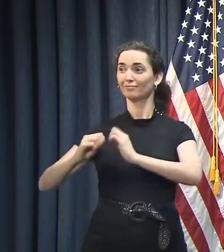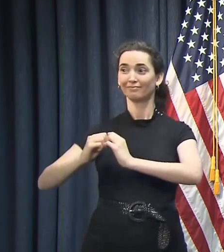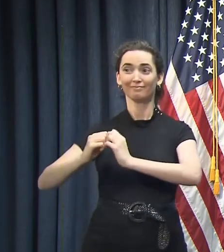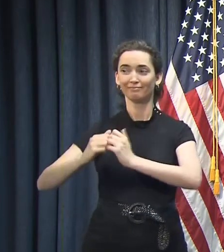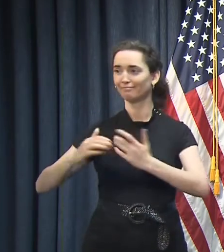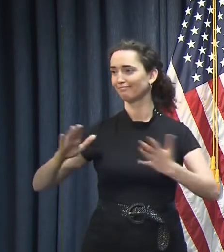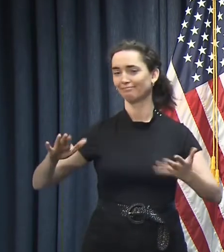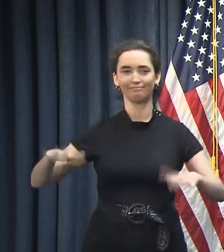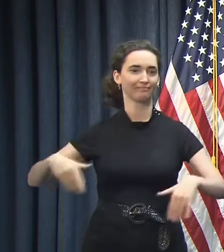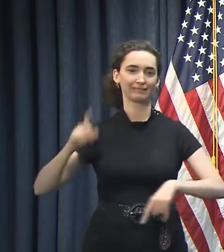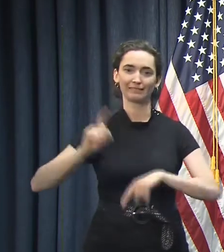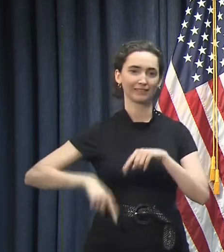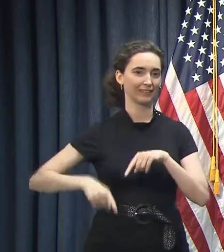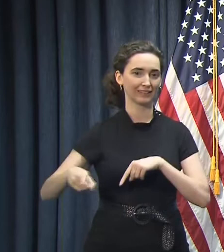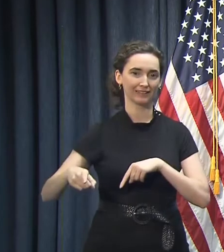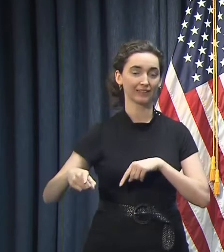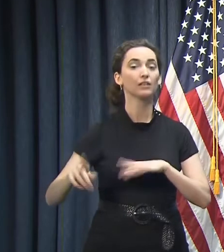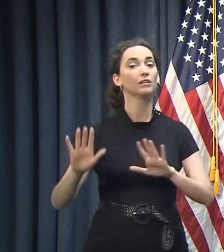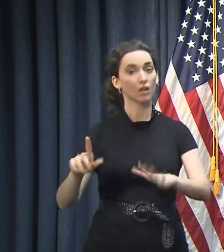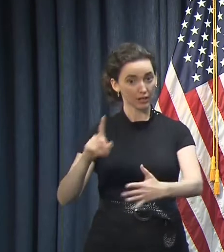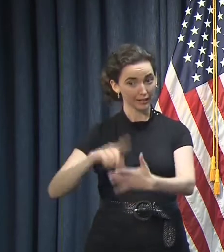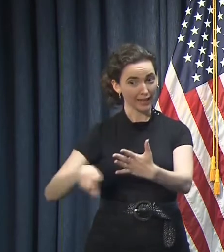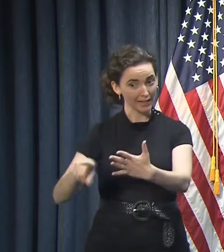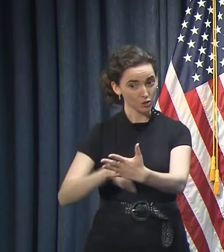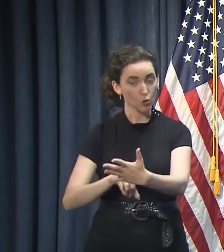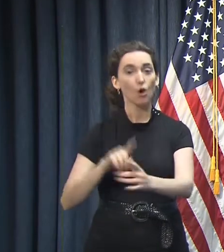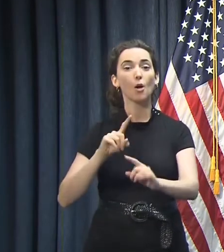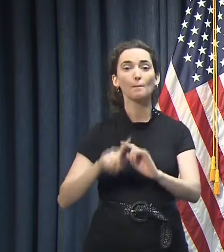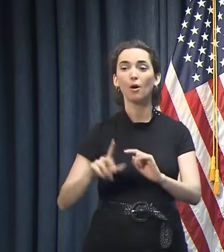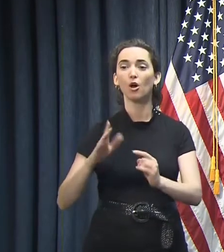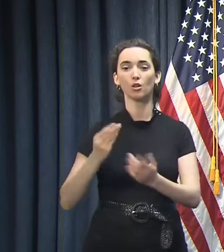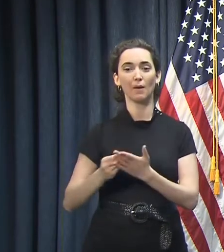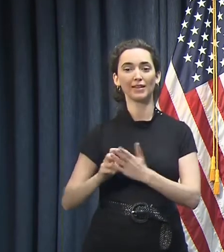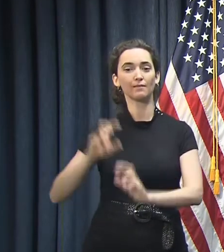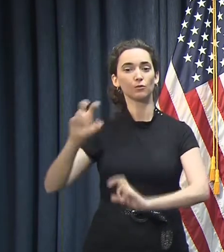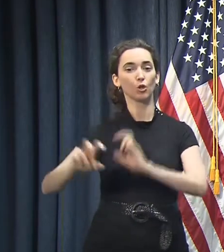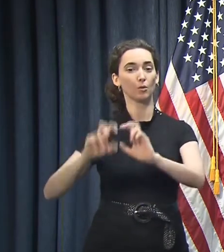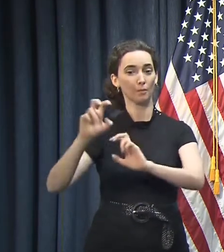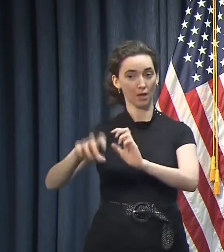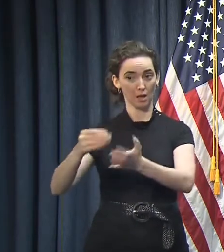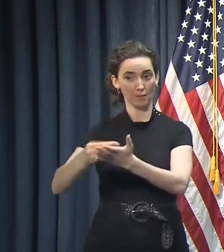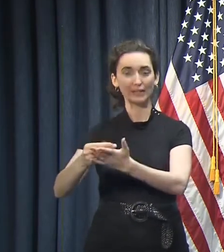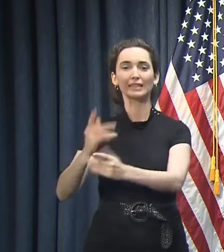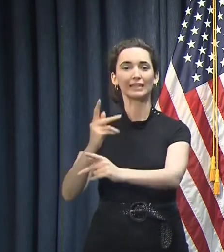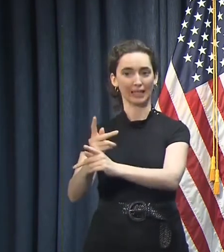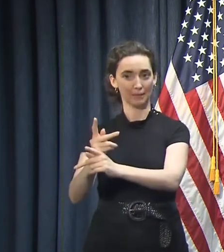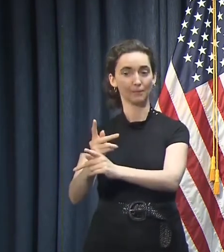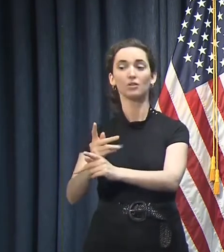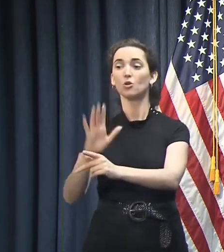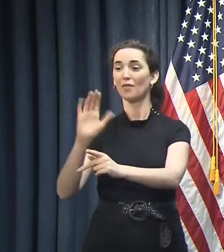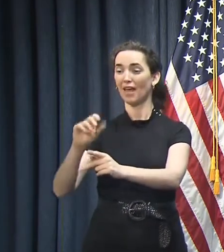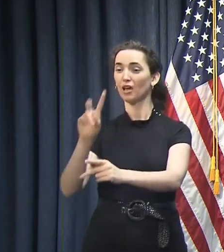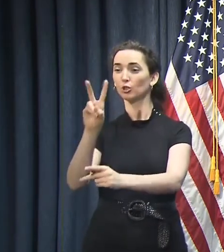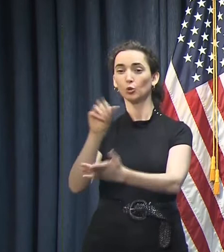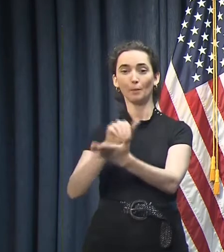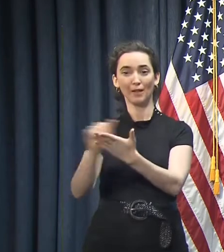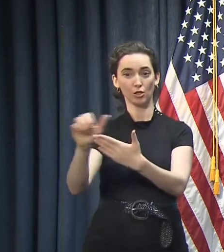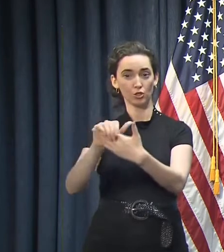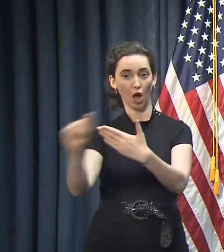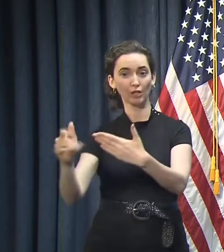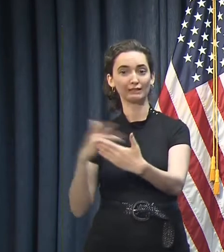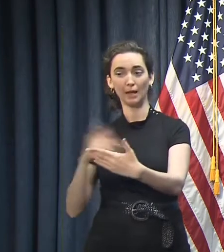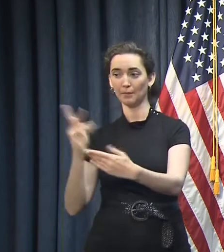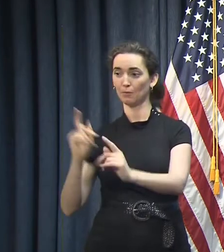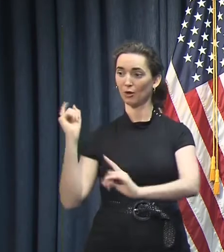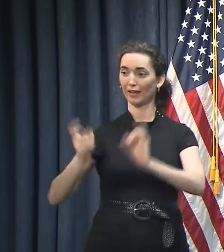place. However, even though the event's canceled, they're leaving the tournament funds in place so that the roughly $2 million charitable impact of